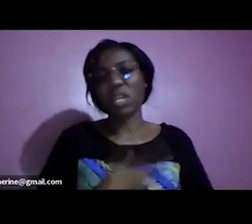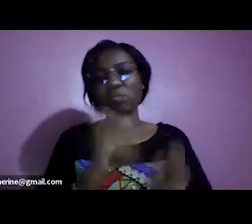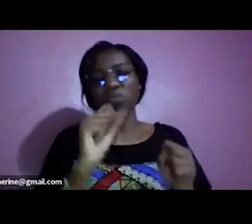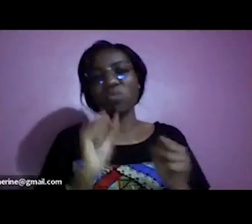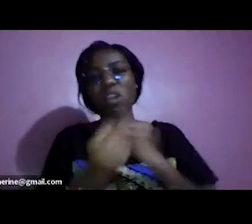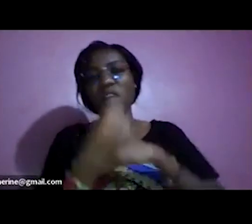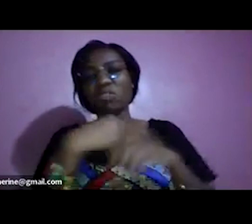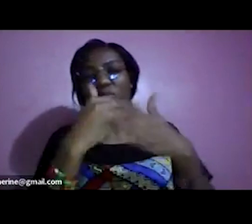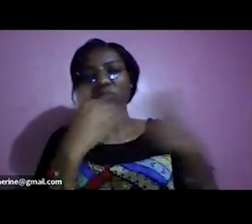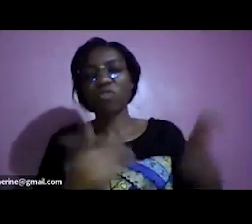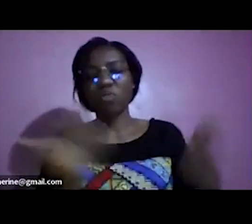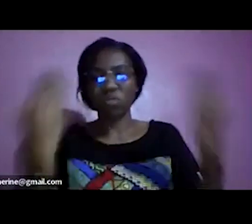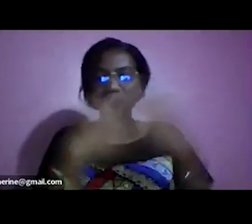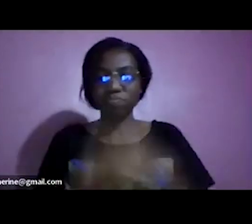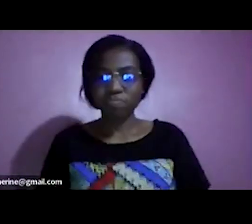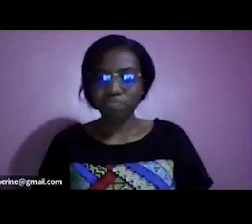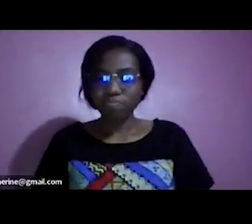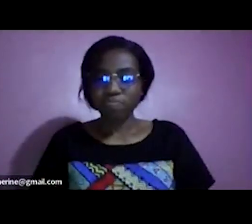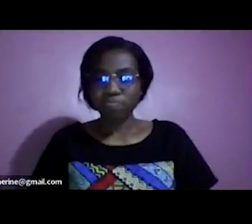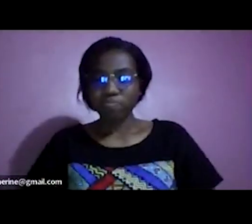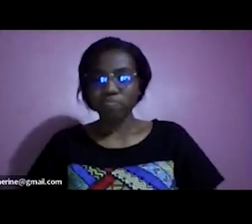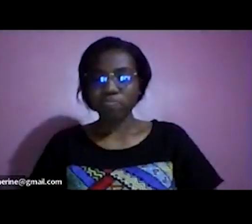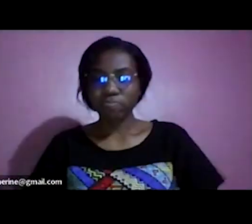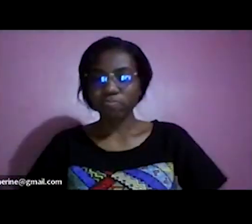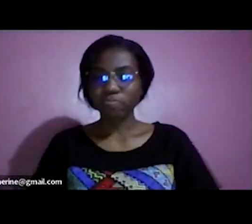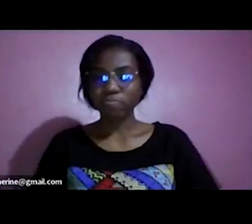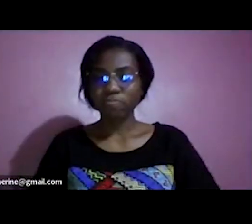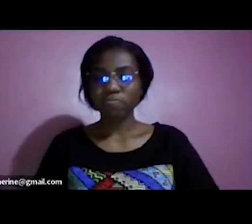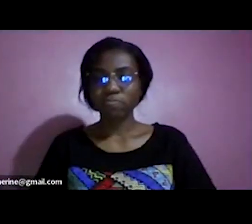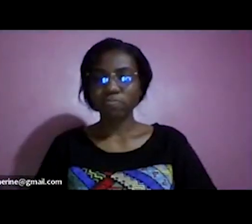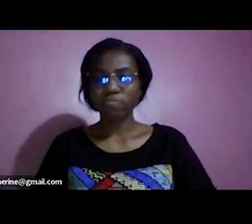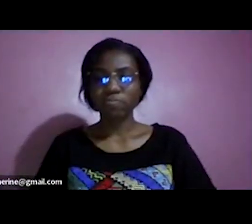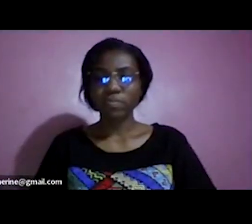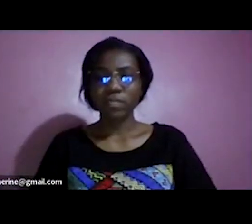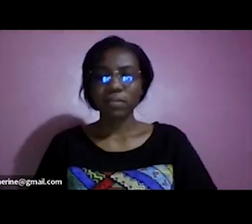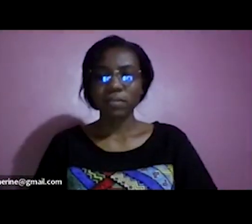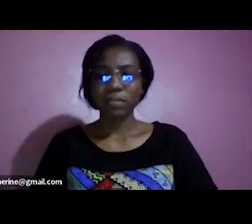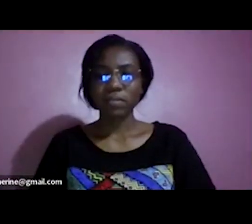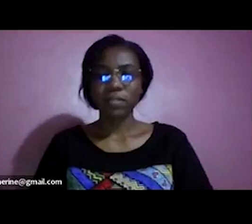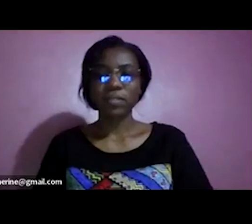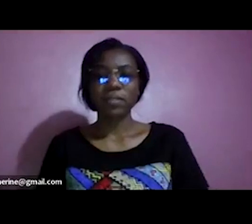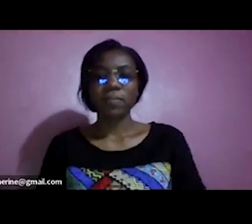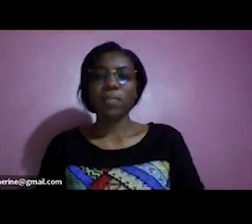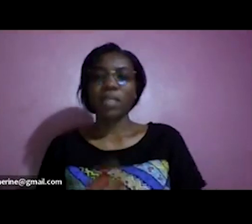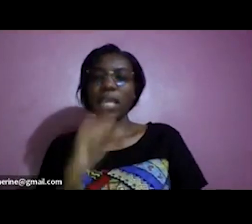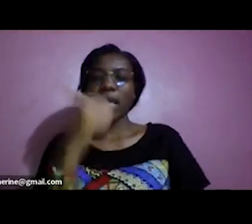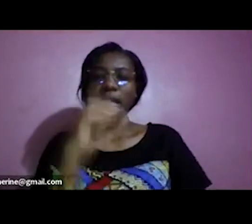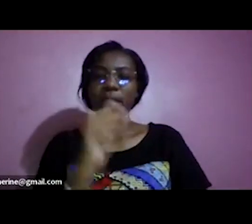um yes yes yes yes yes uh right i'm just trying to see whether we have any questions